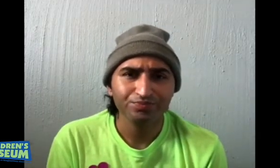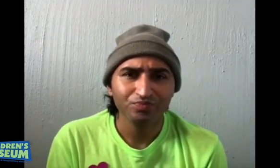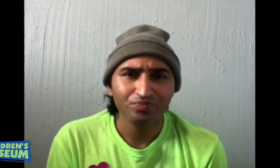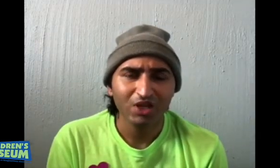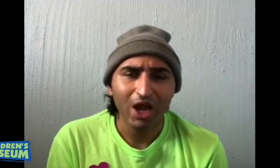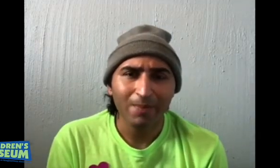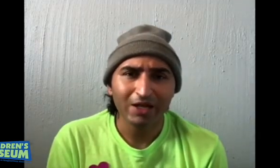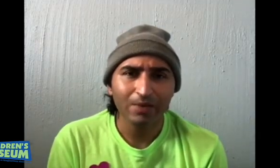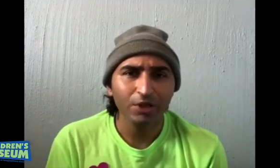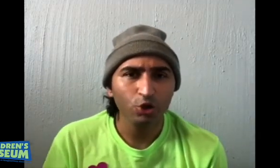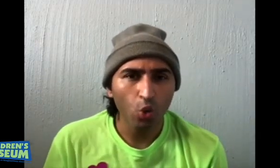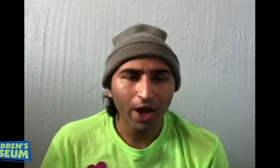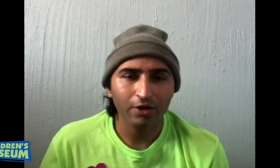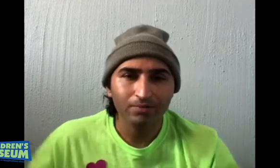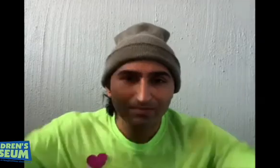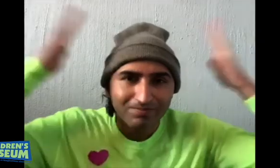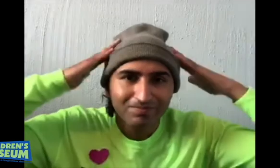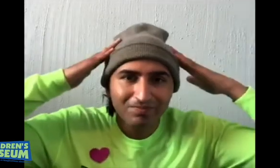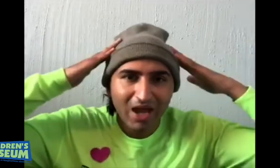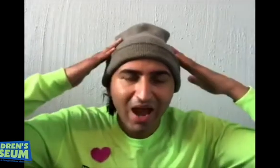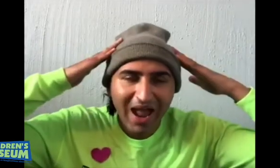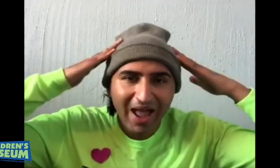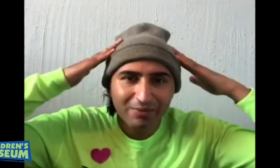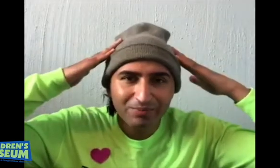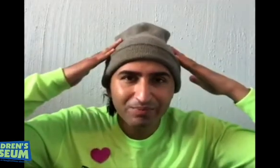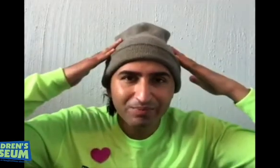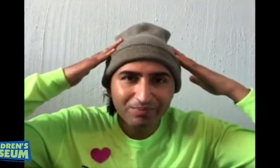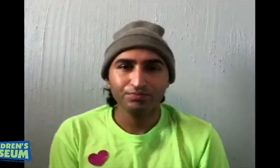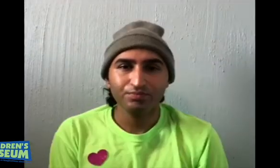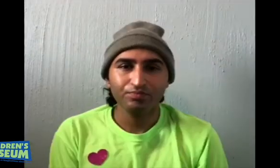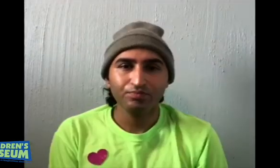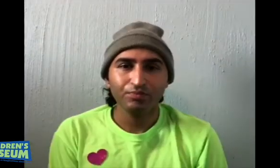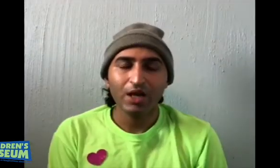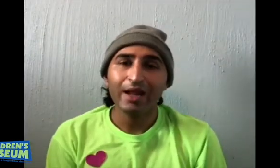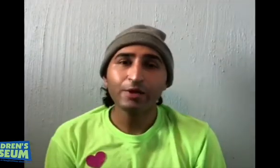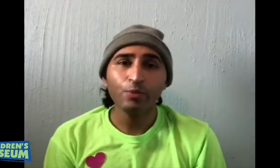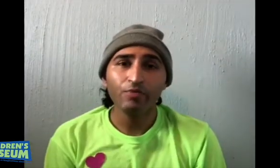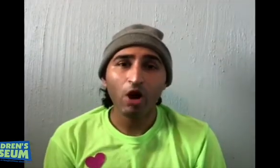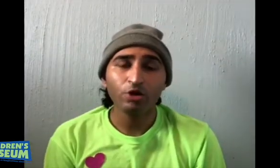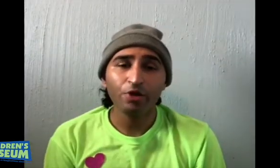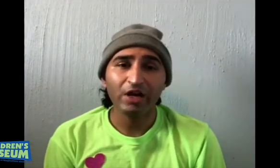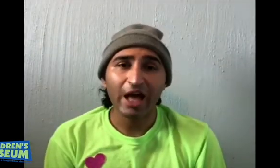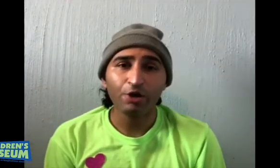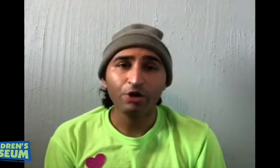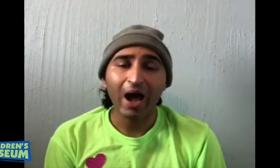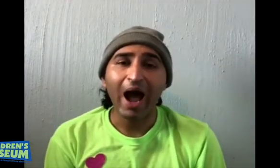How about something you wear? A hat. Let's move on to the letter I.